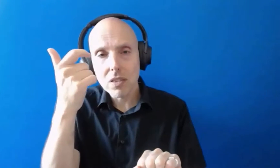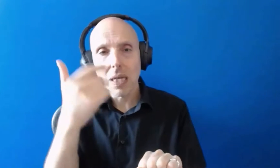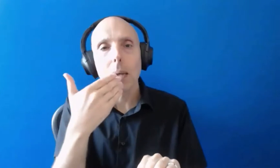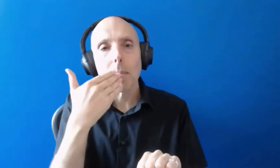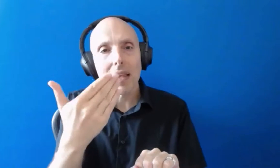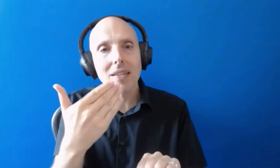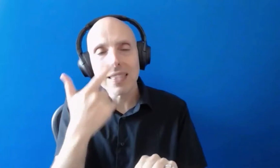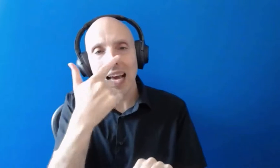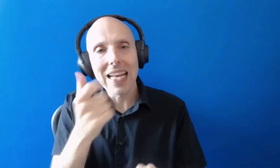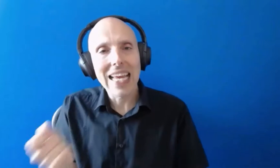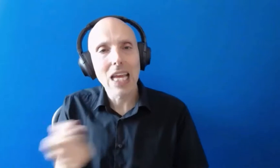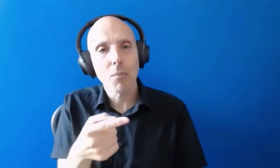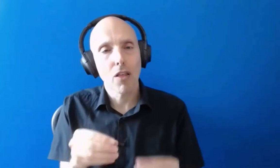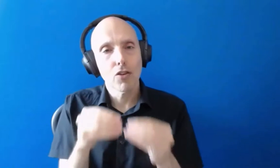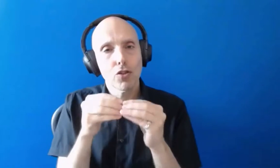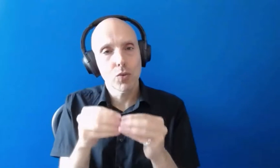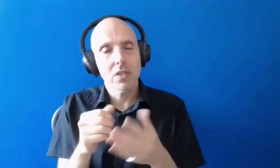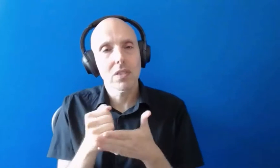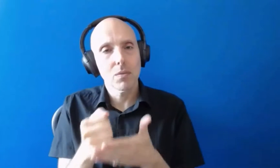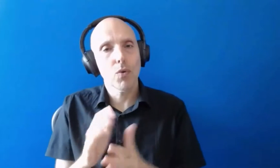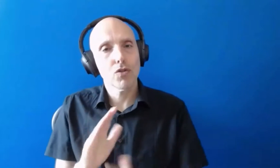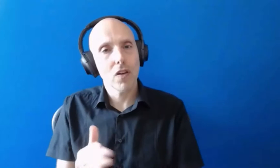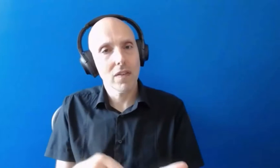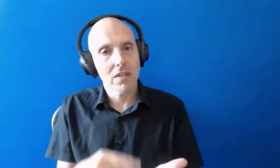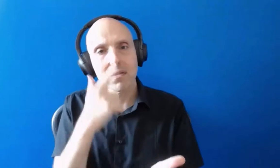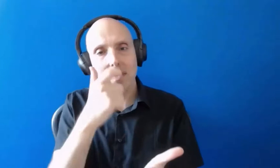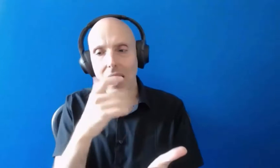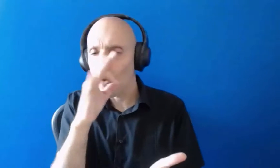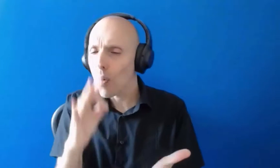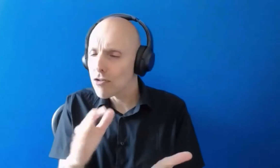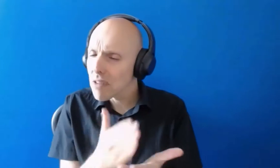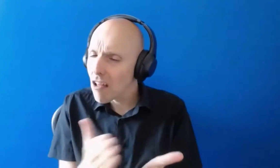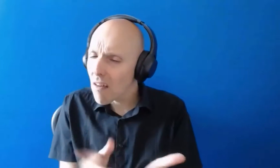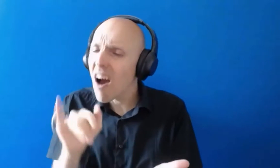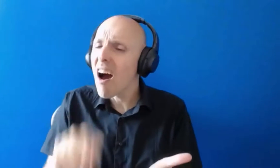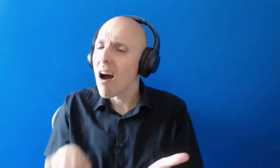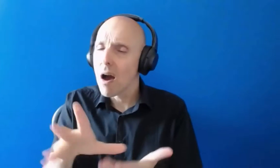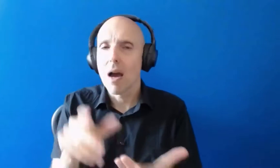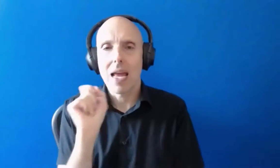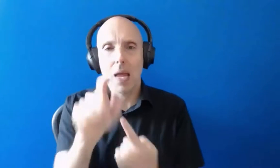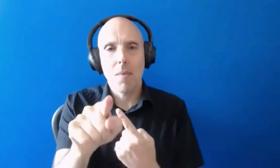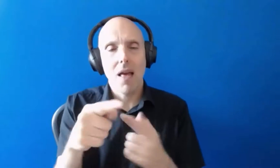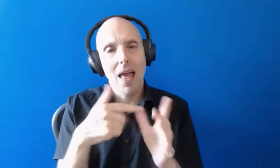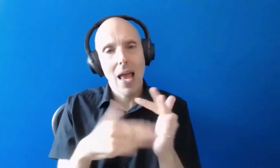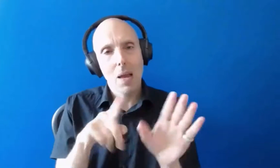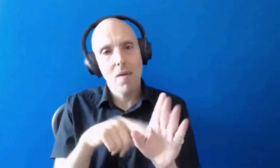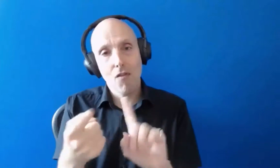email the student support service and we can pass on um the more details to amy and her team